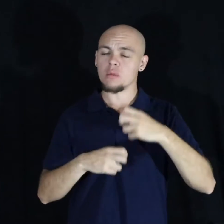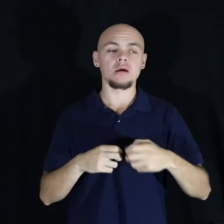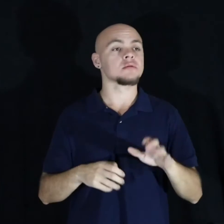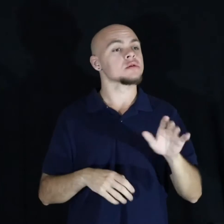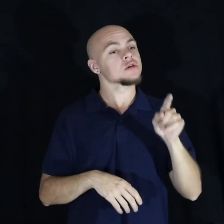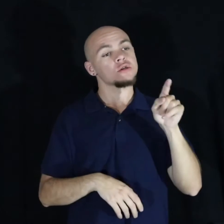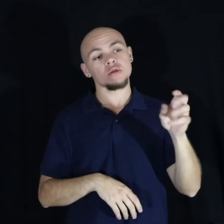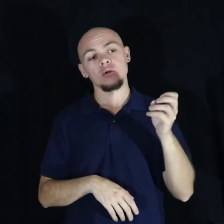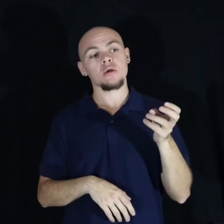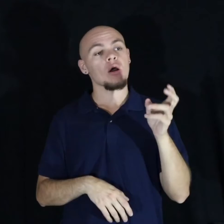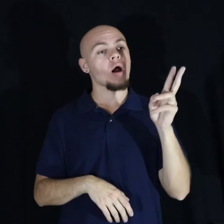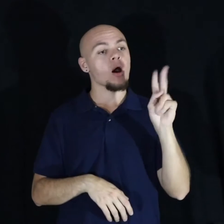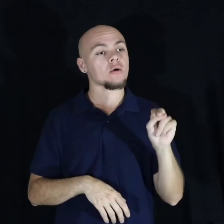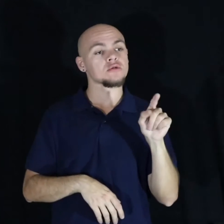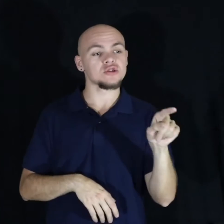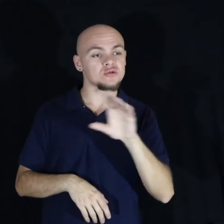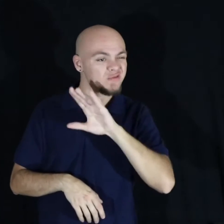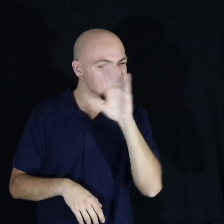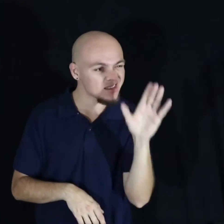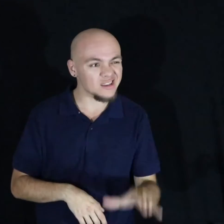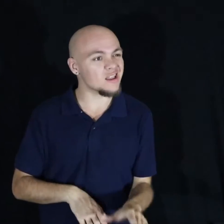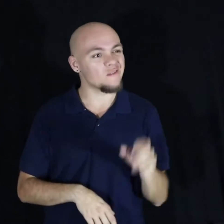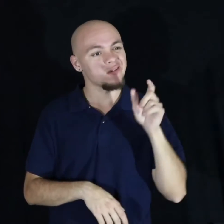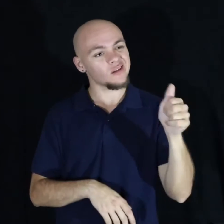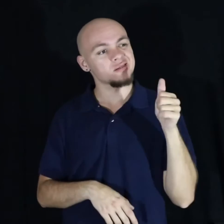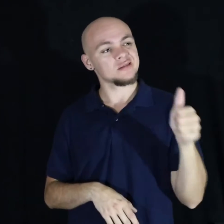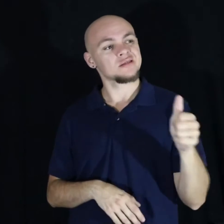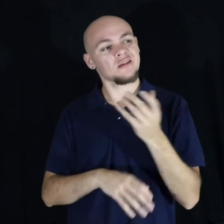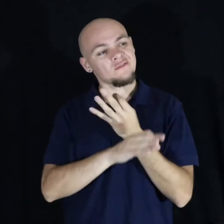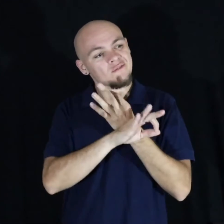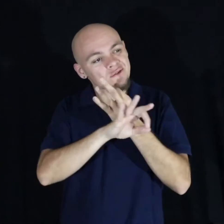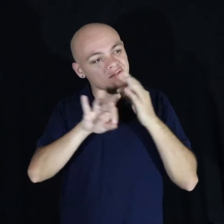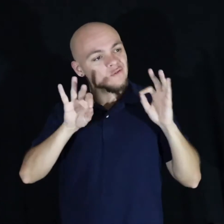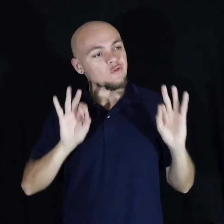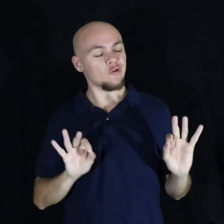own your own, you will never be free.